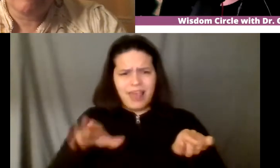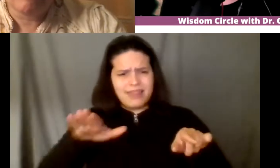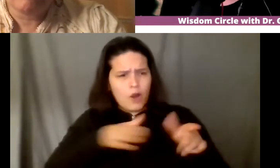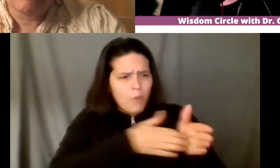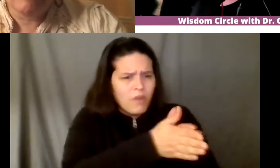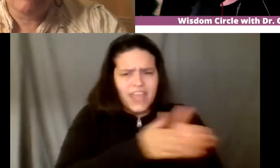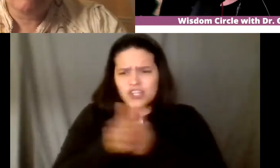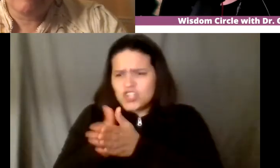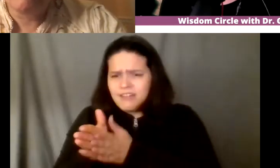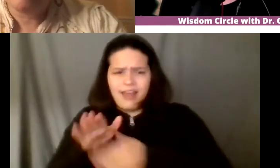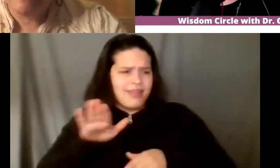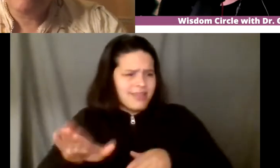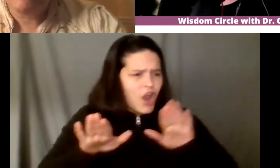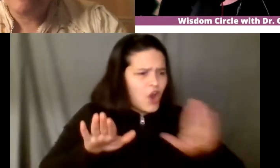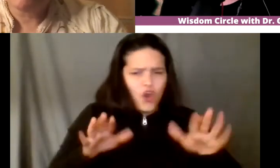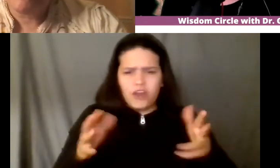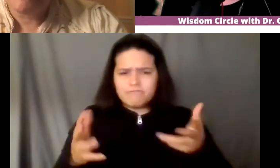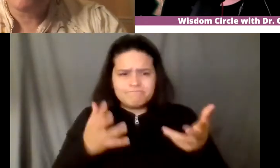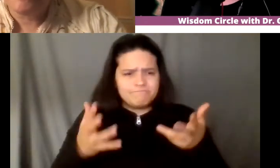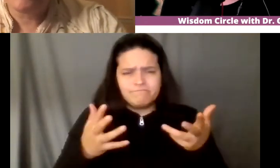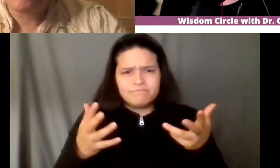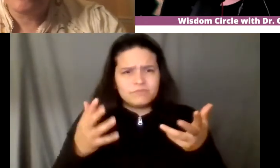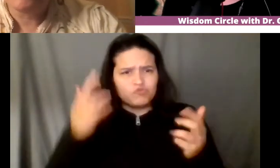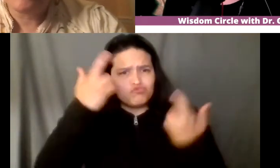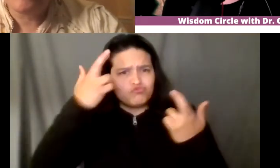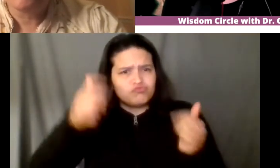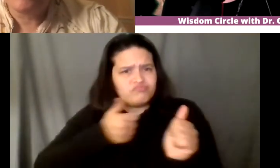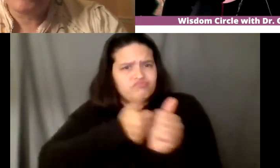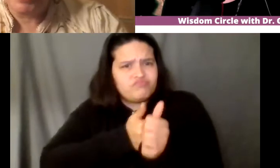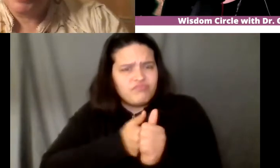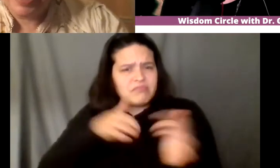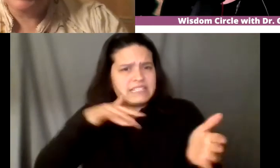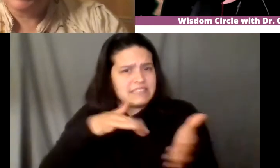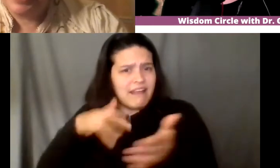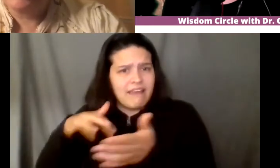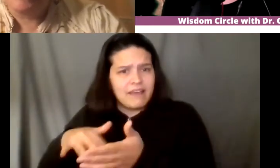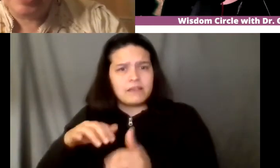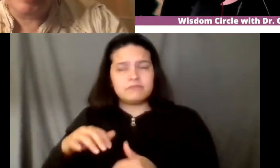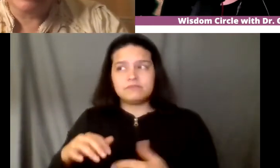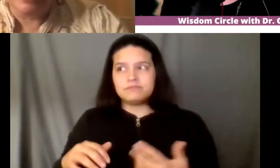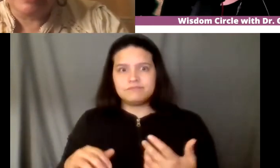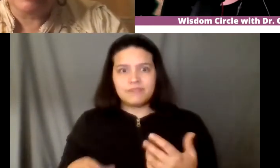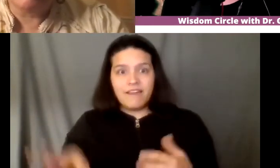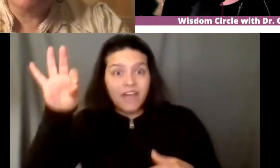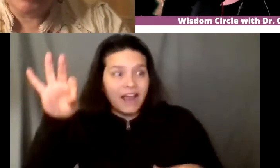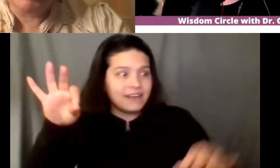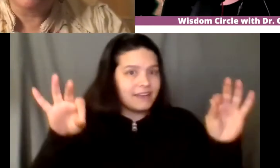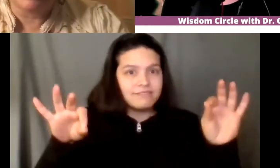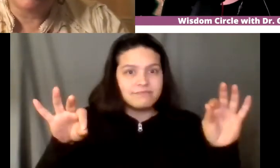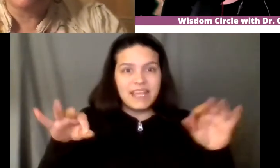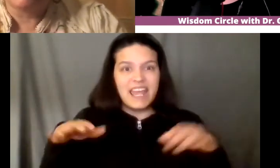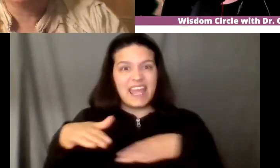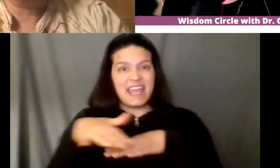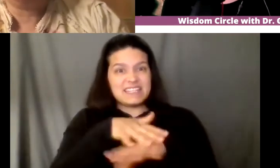some of our ancient artifacts pretty intense very intense very